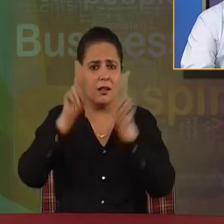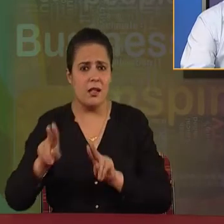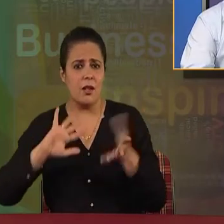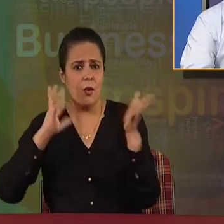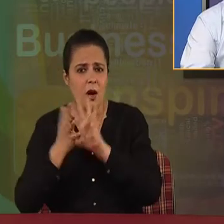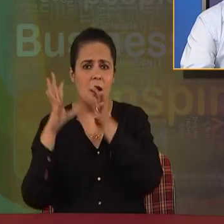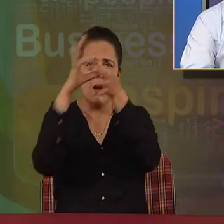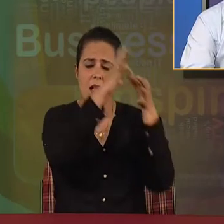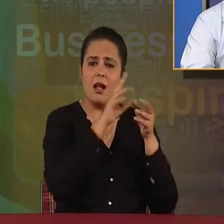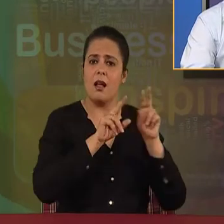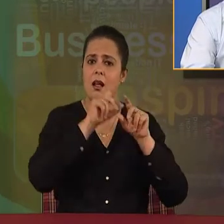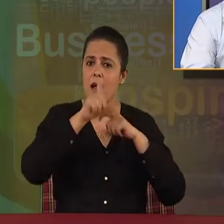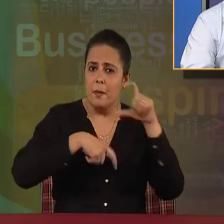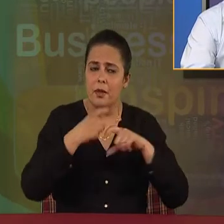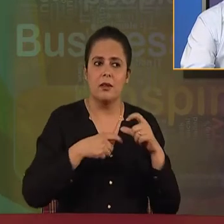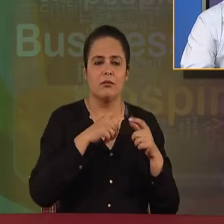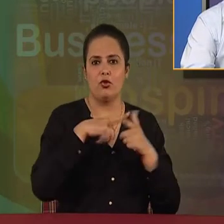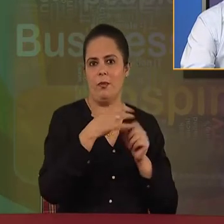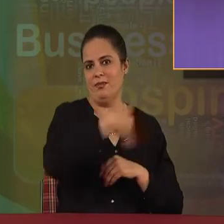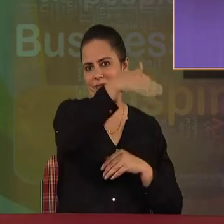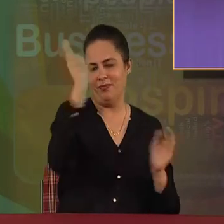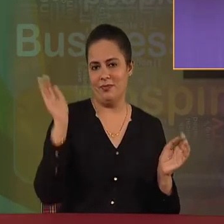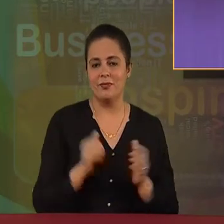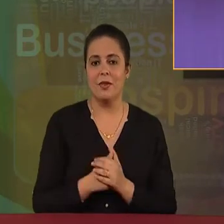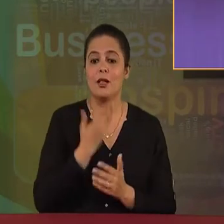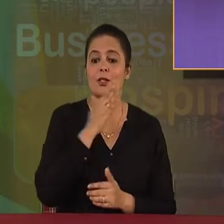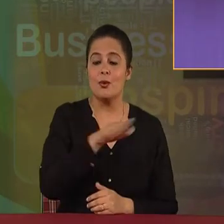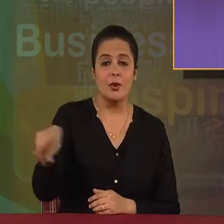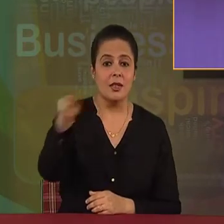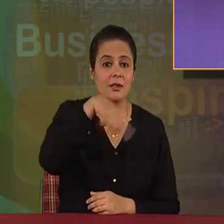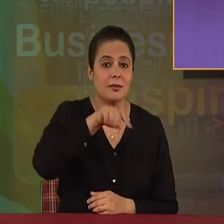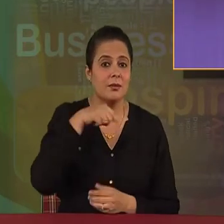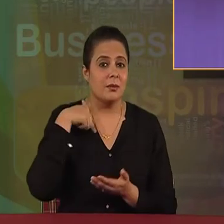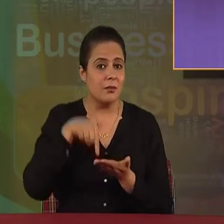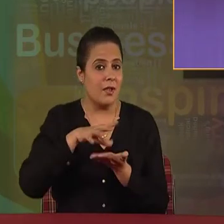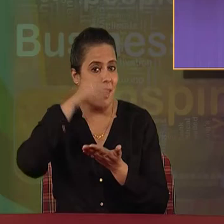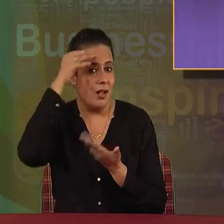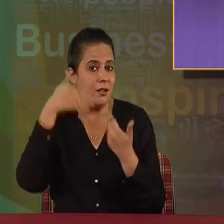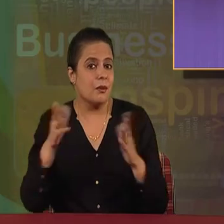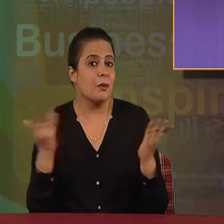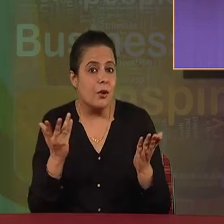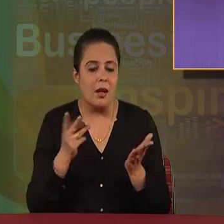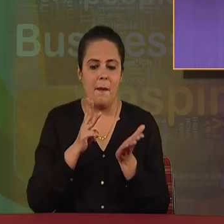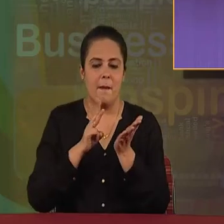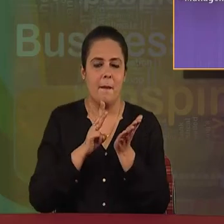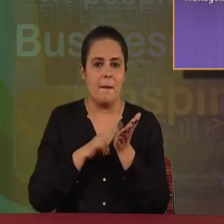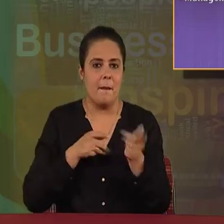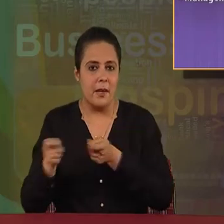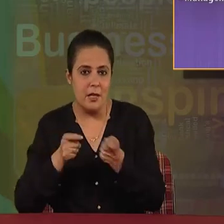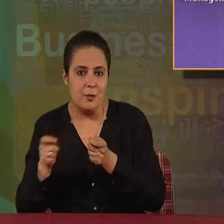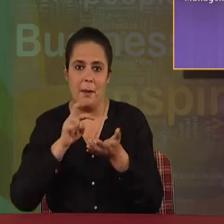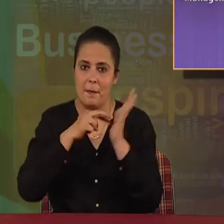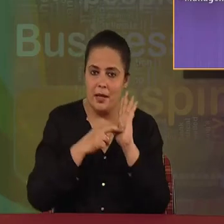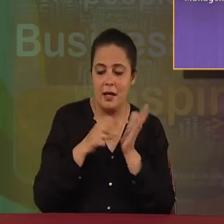So, students, in today's episode, we have learned the meaning of management, features of management, and whether